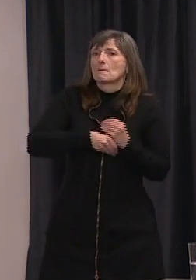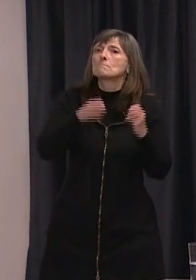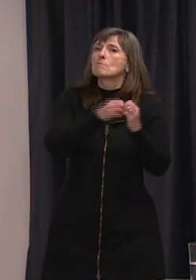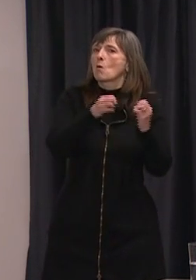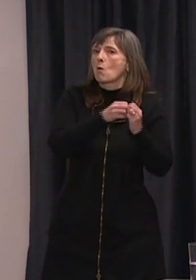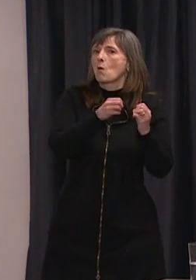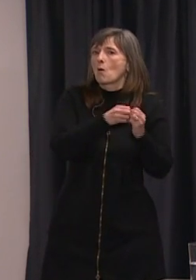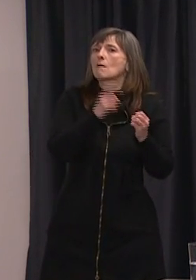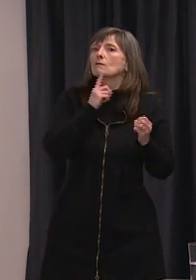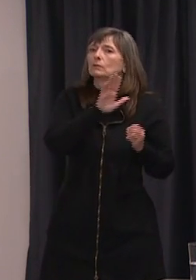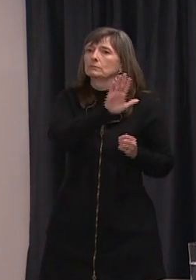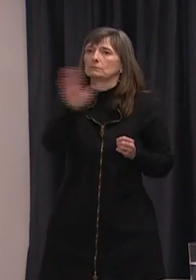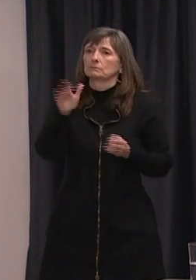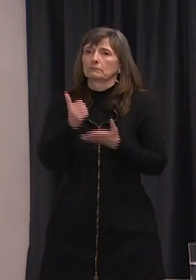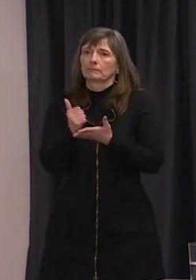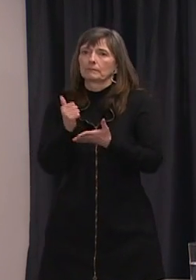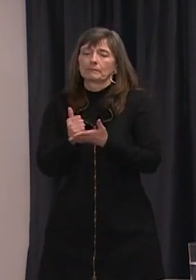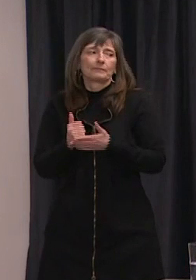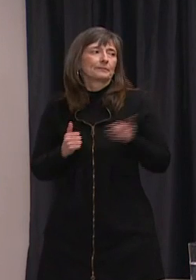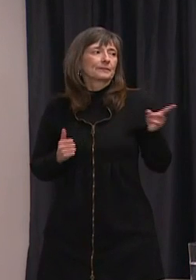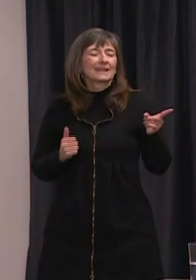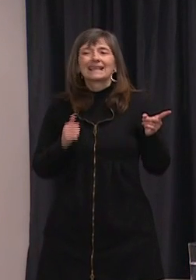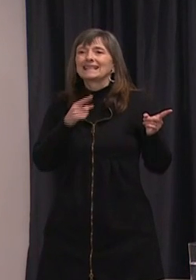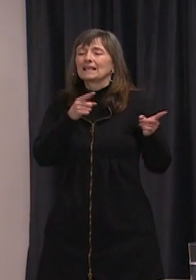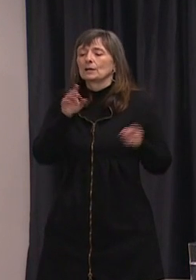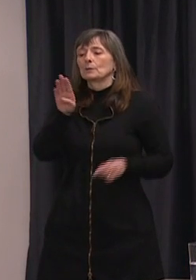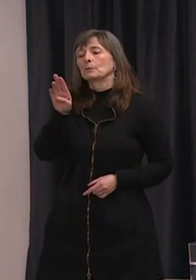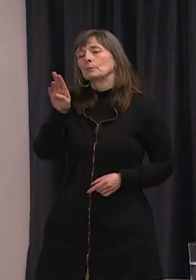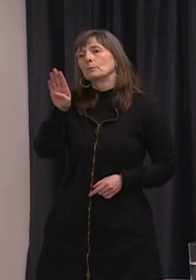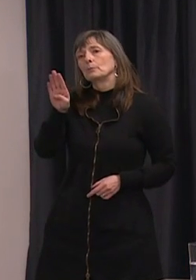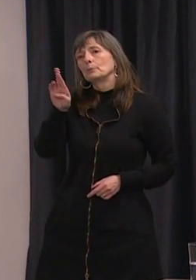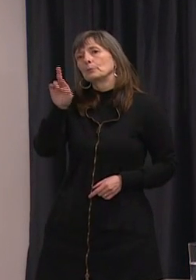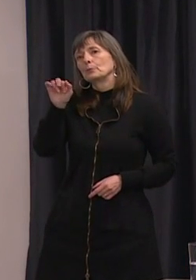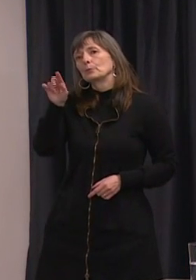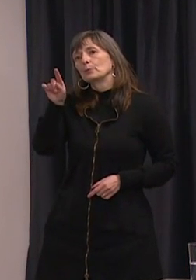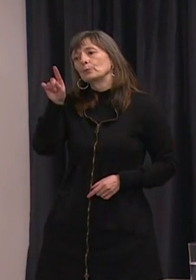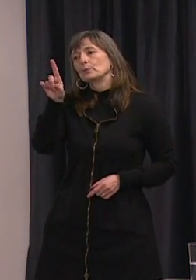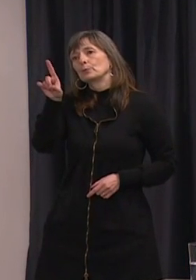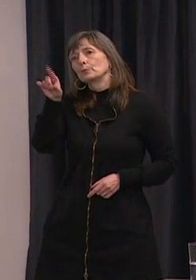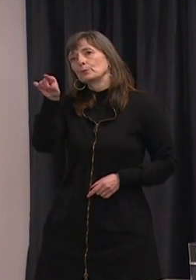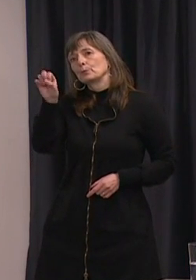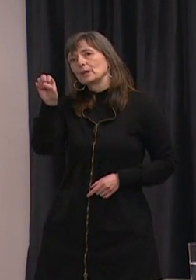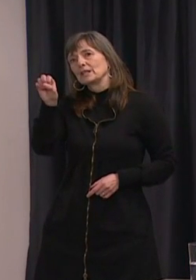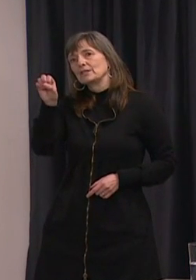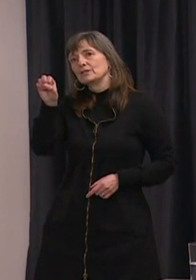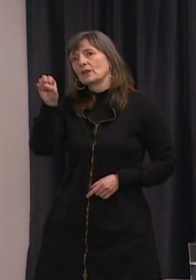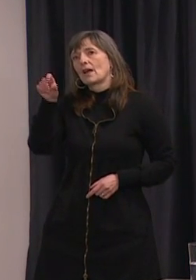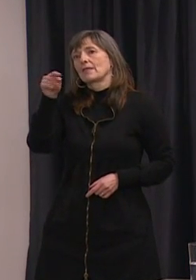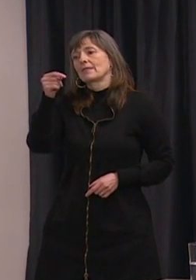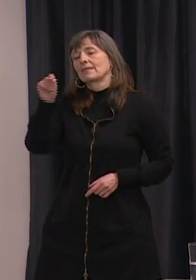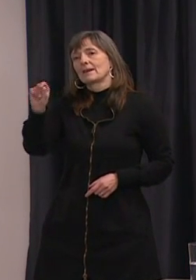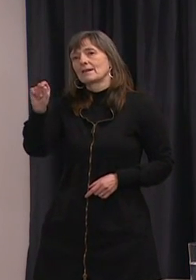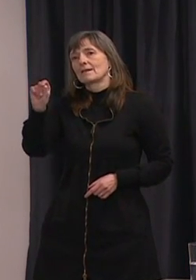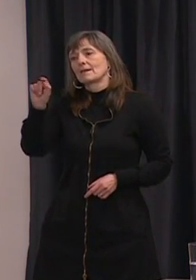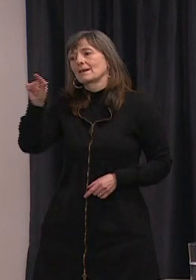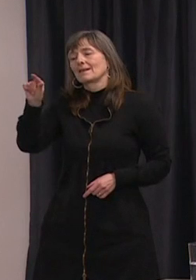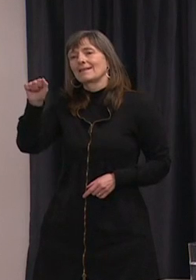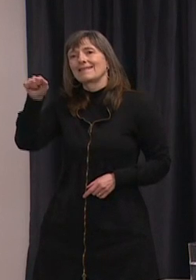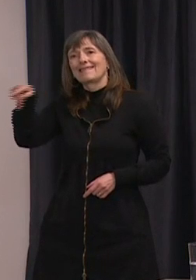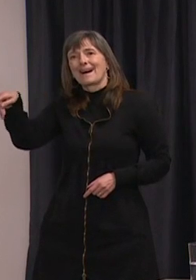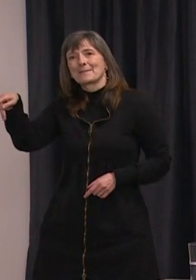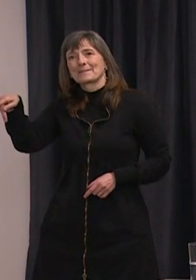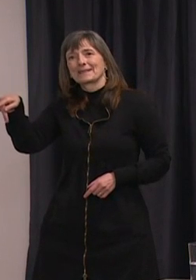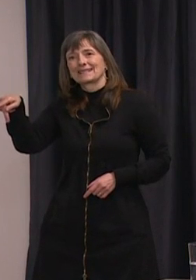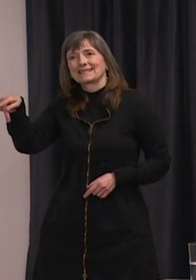Dr. Fitzgerald mentioned bridgethegap.ca, that's two Ps. This is a mental